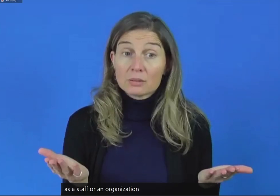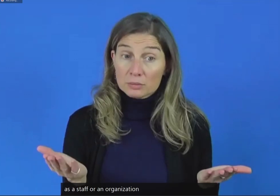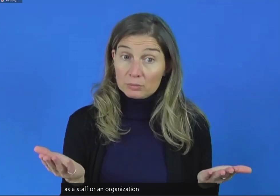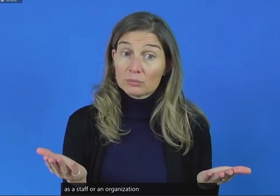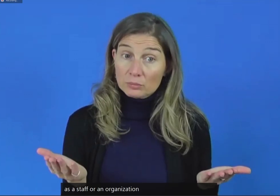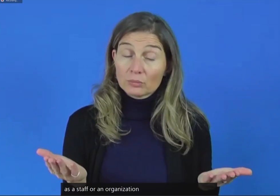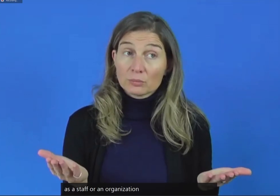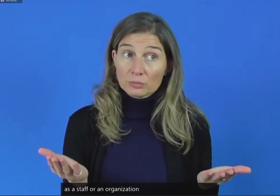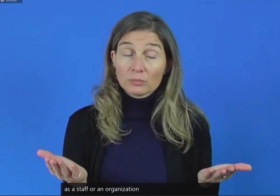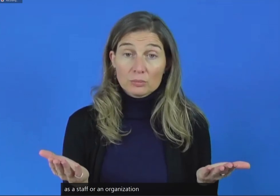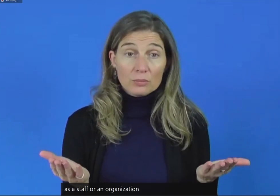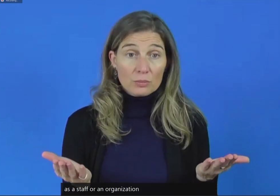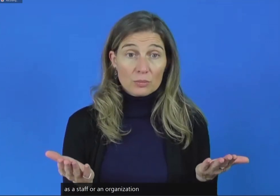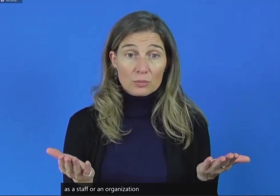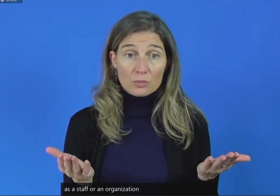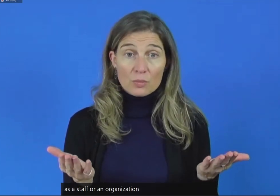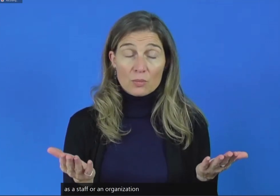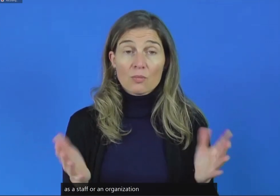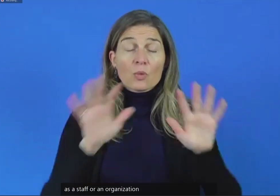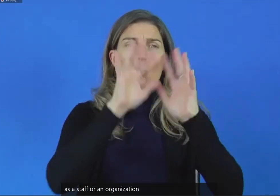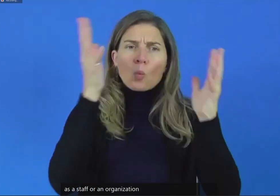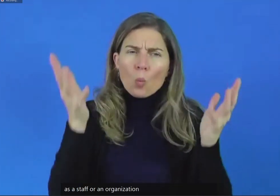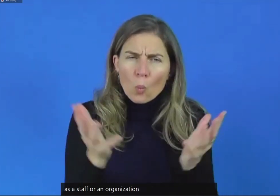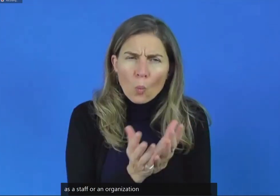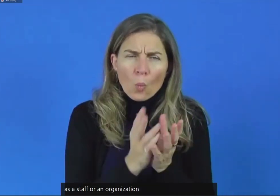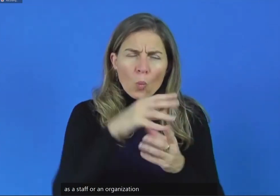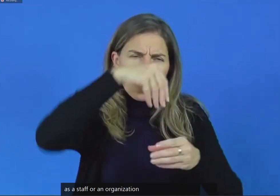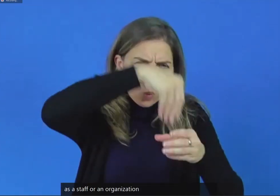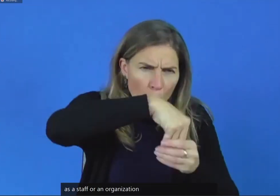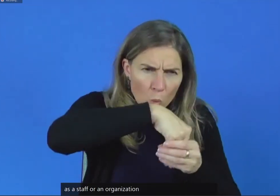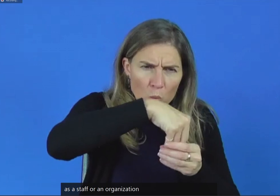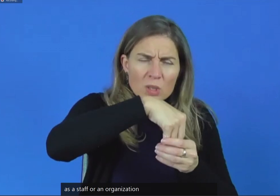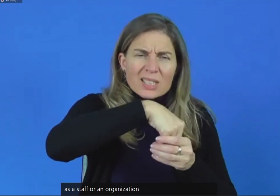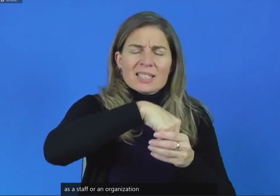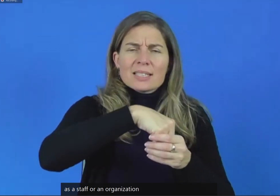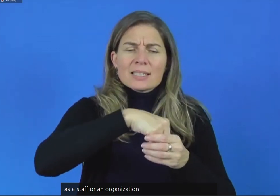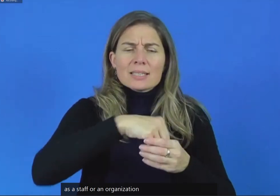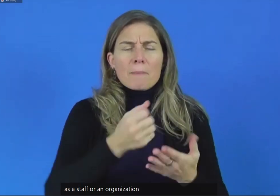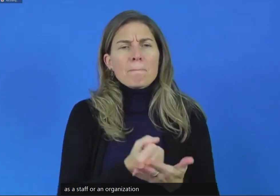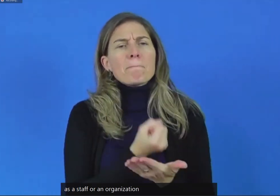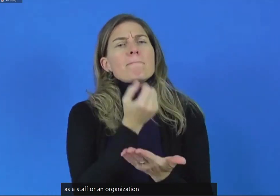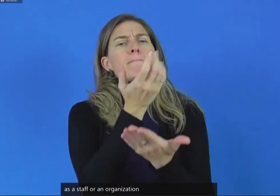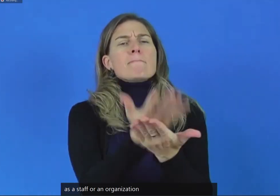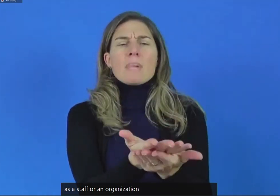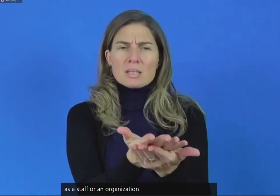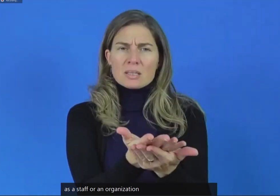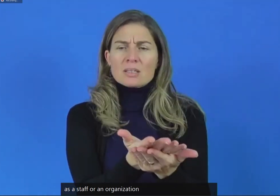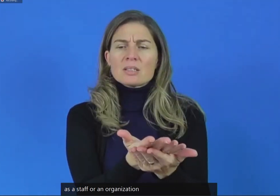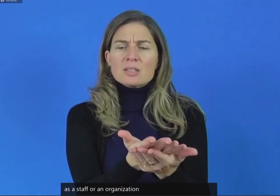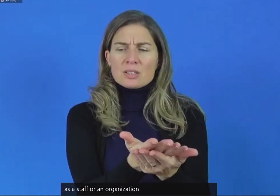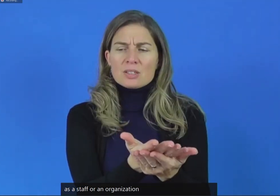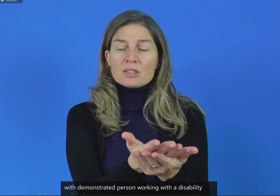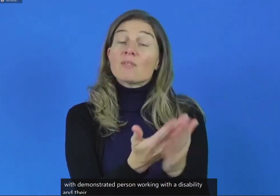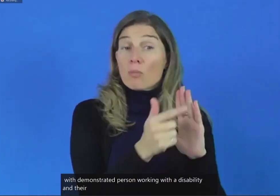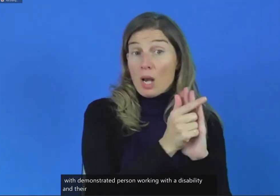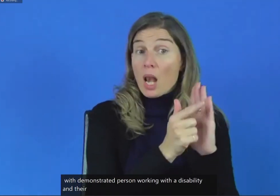content and their message vetted as they vet it from the legal point of